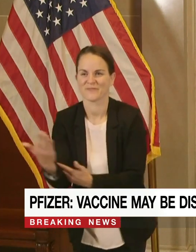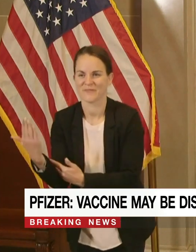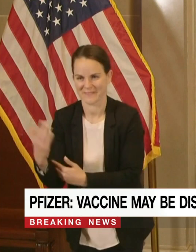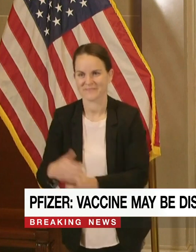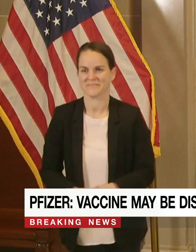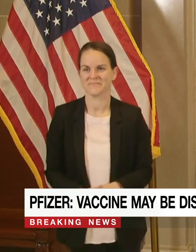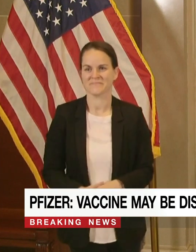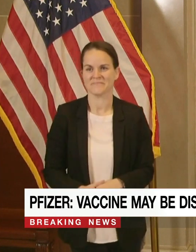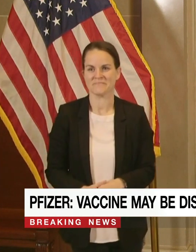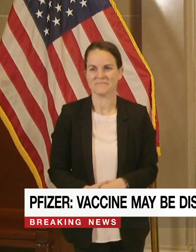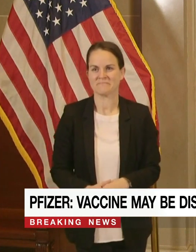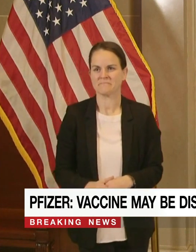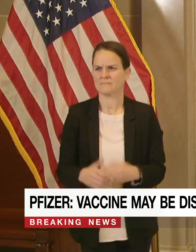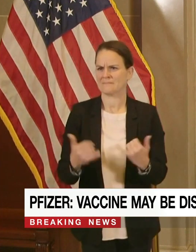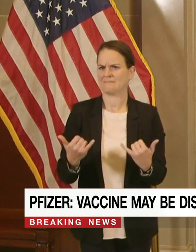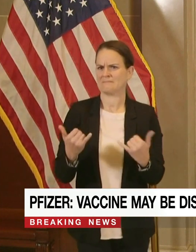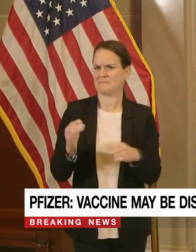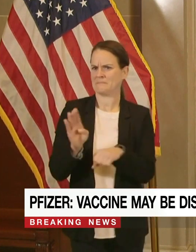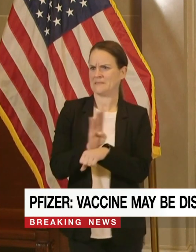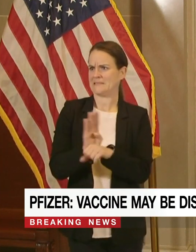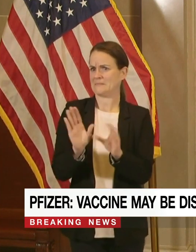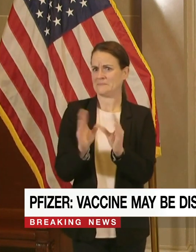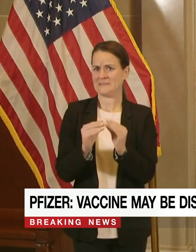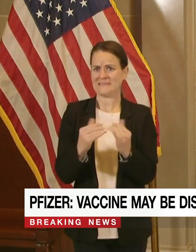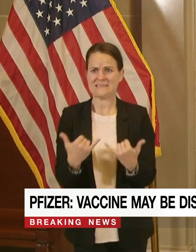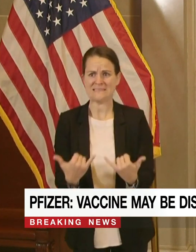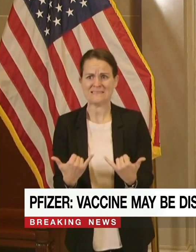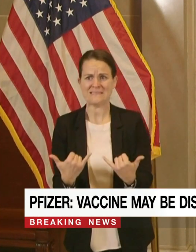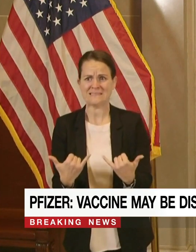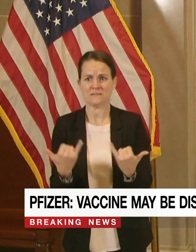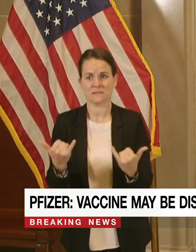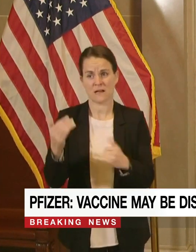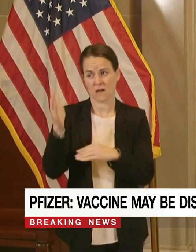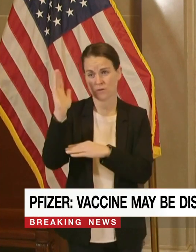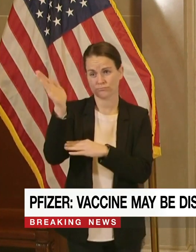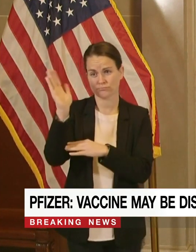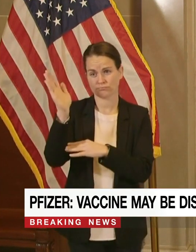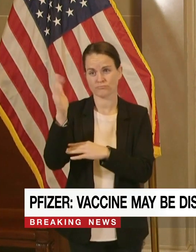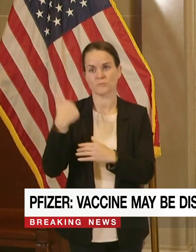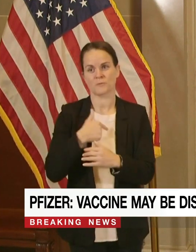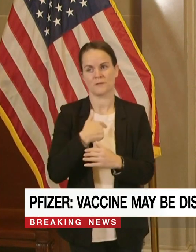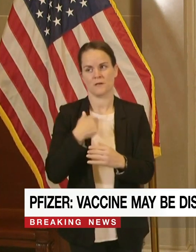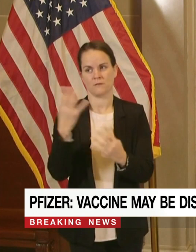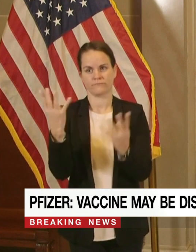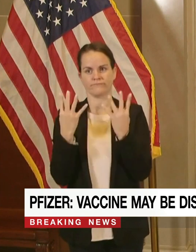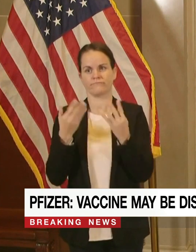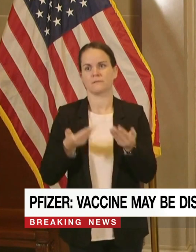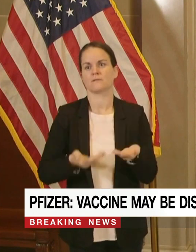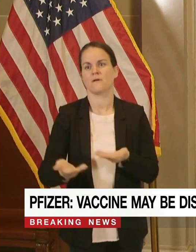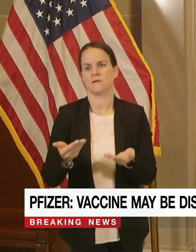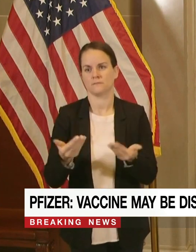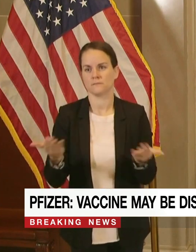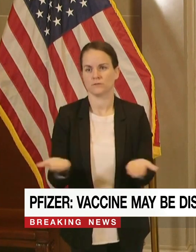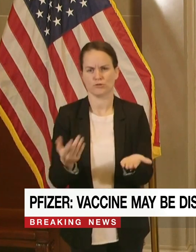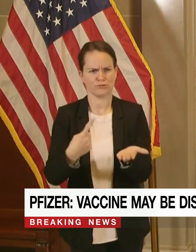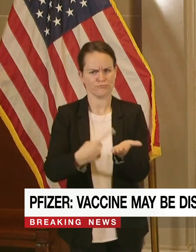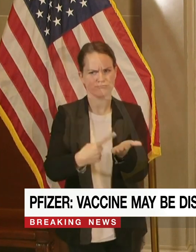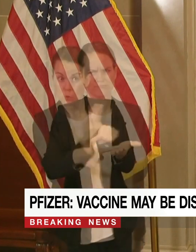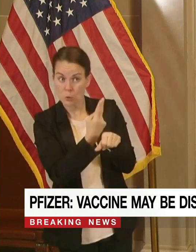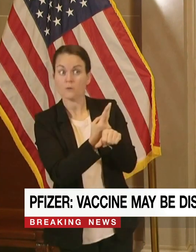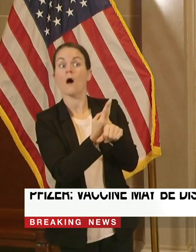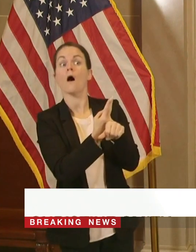its vaccine was 90% effective in preliminary testing. Now they believe distribution of the vaccine is less than two months out.